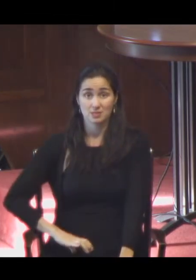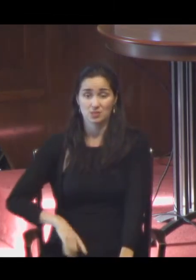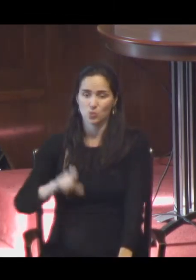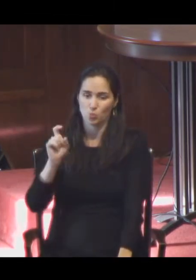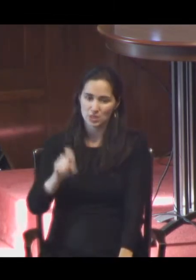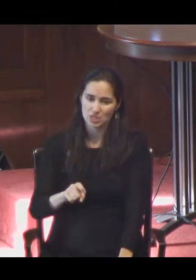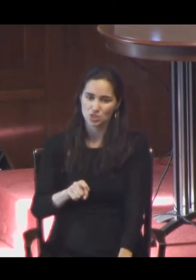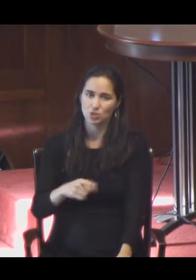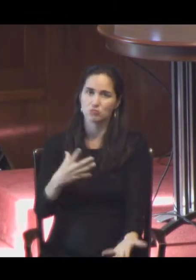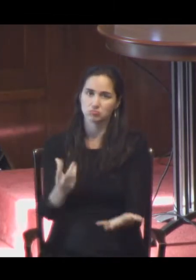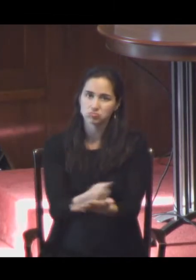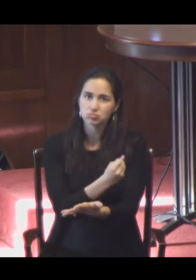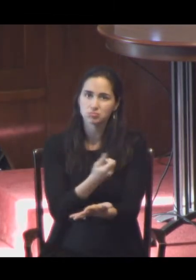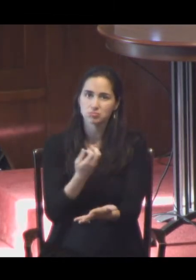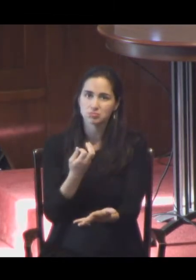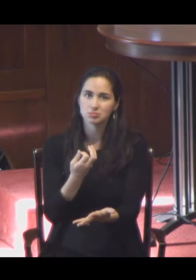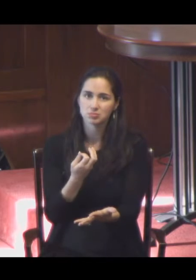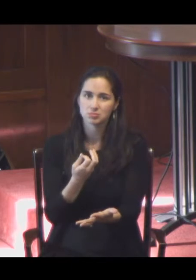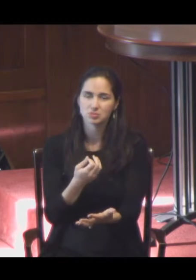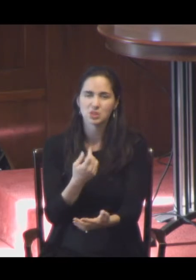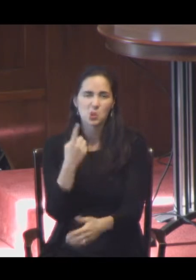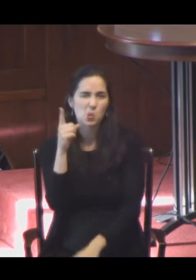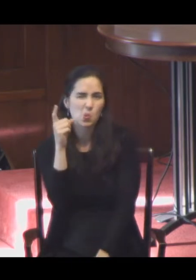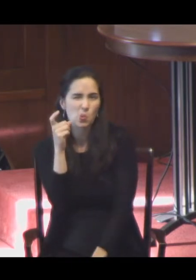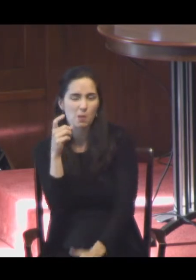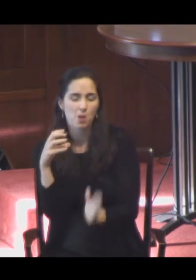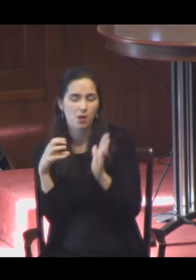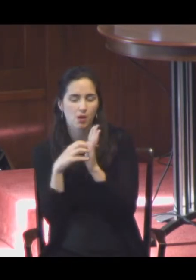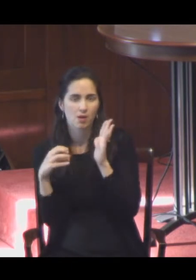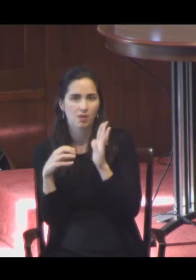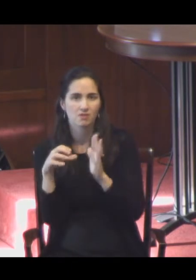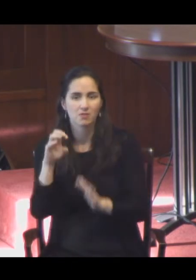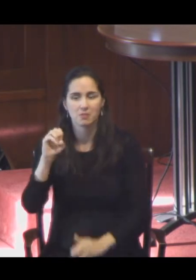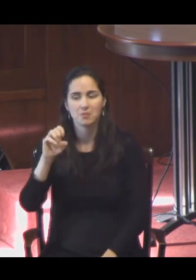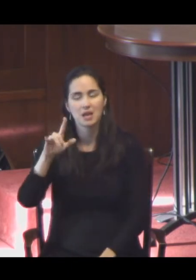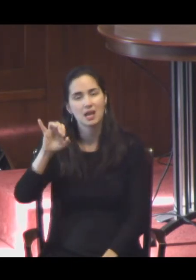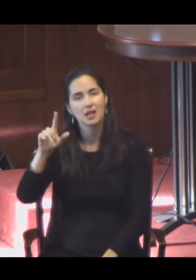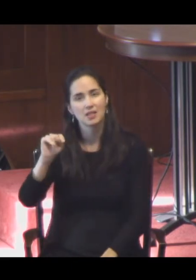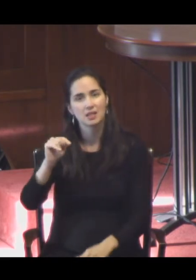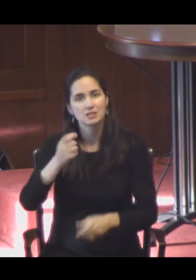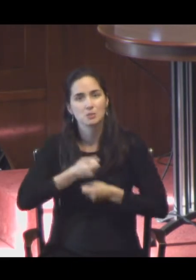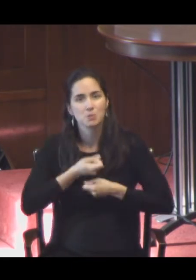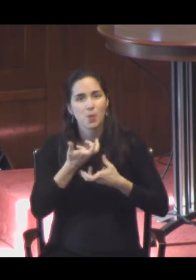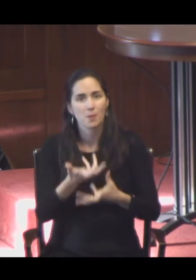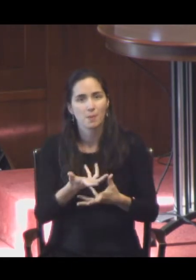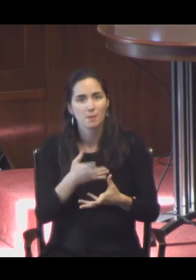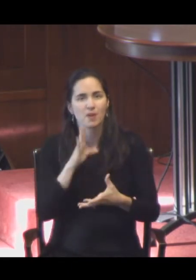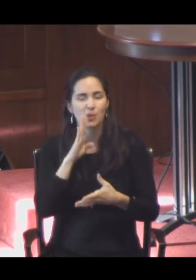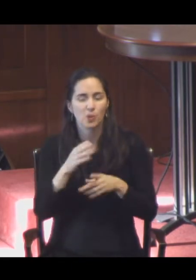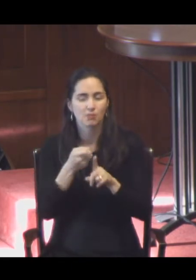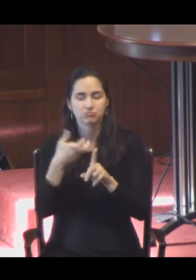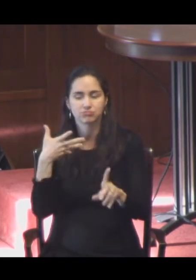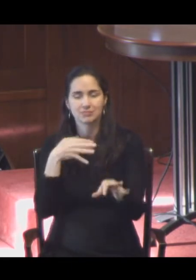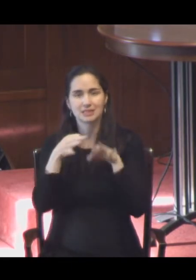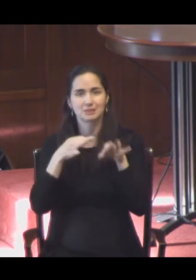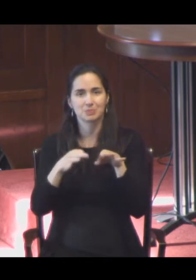one more bit from Eliot's poem, and then I'll explain why I'm dwelling on T.S. Eliot here. This is from the very last